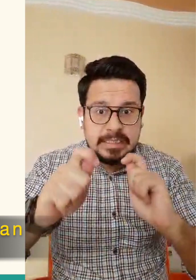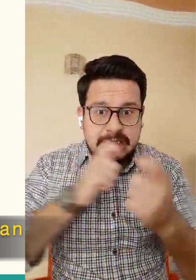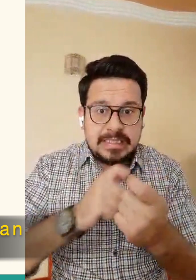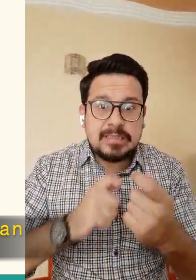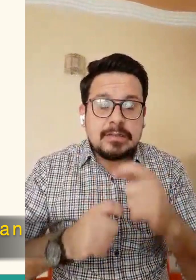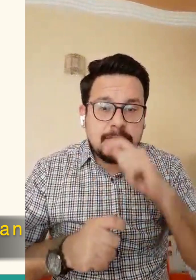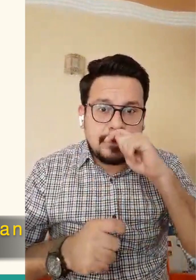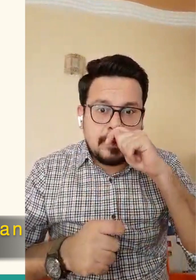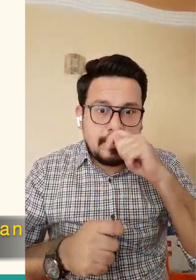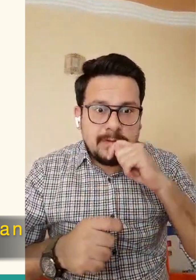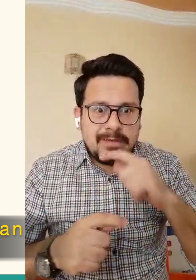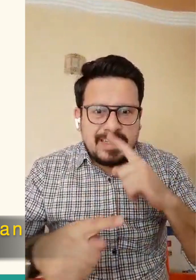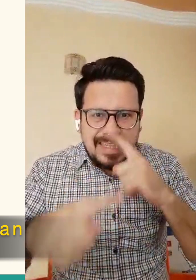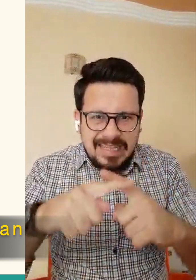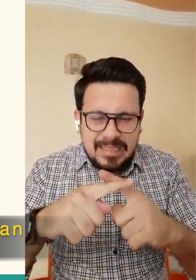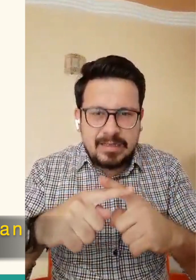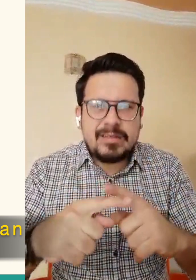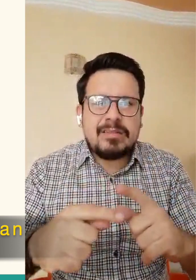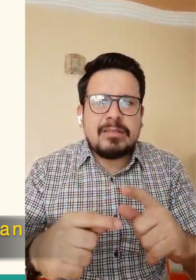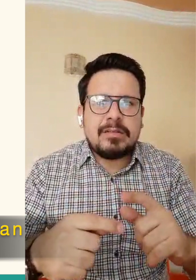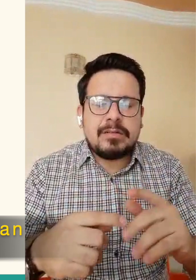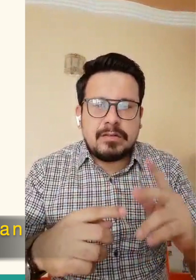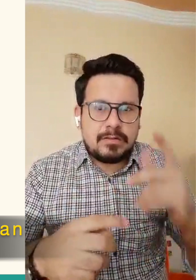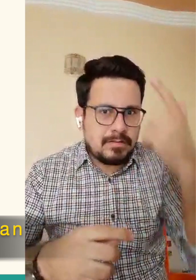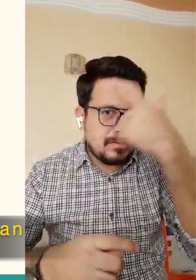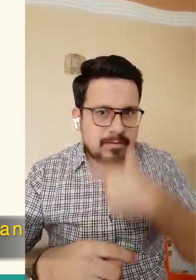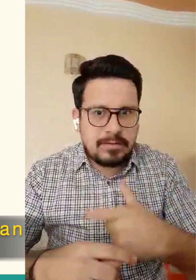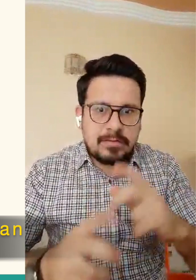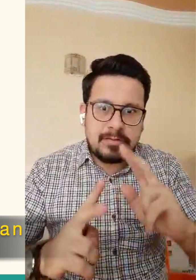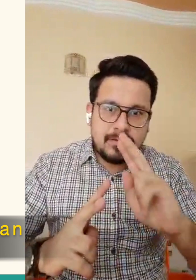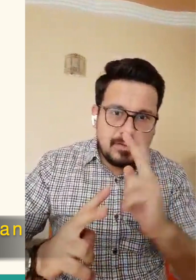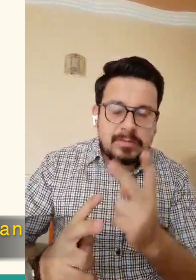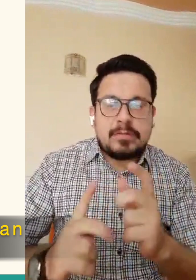6. Improve your character